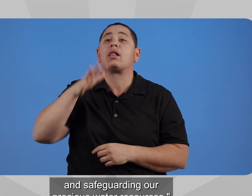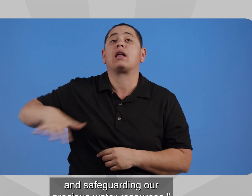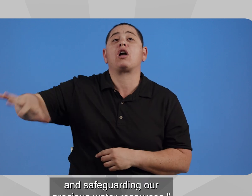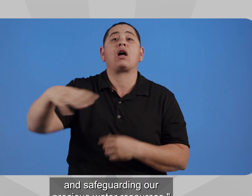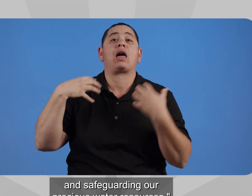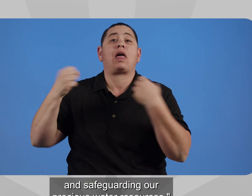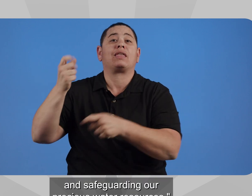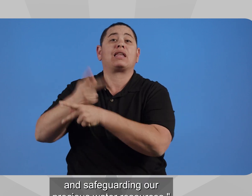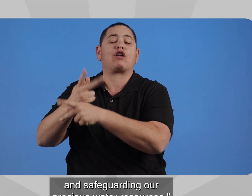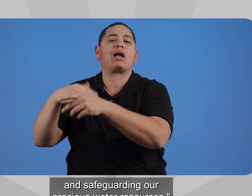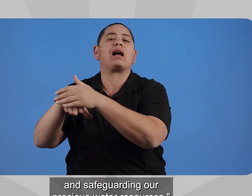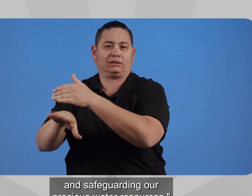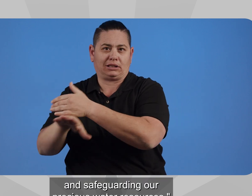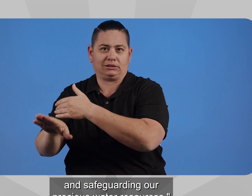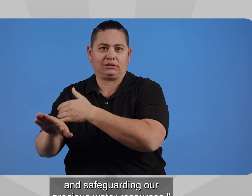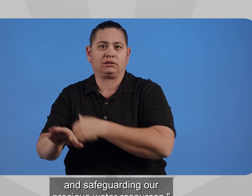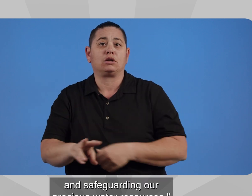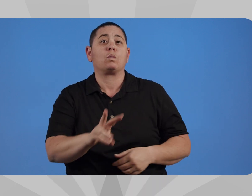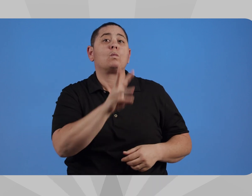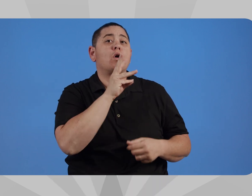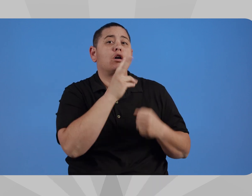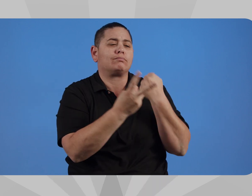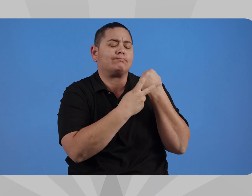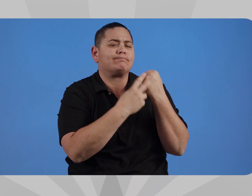safeguarding our precious water resources.